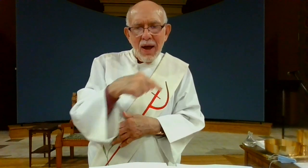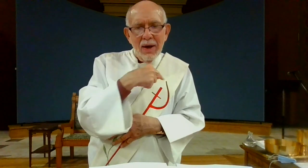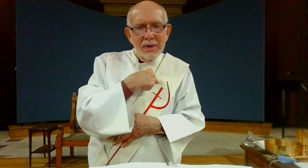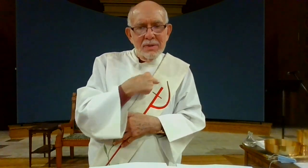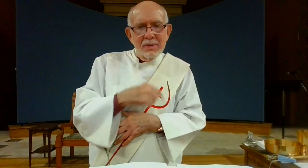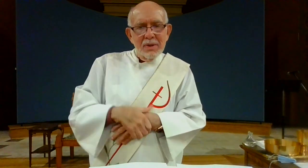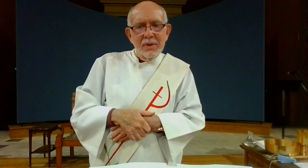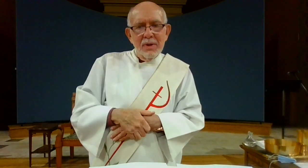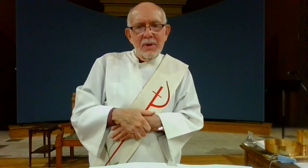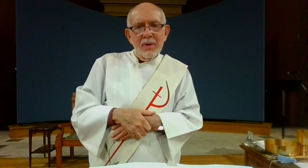to save us